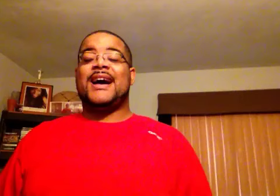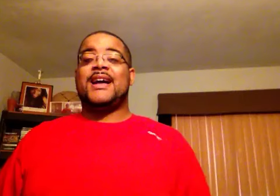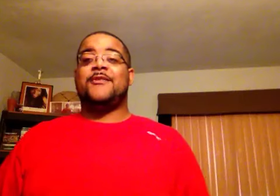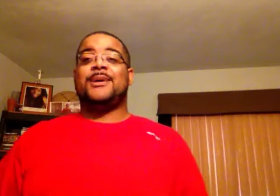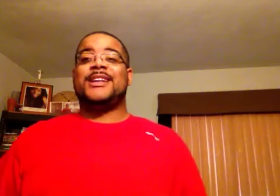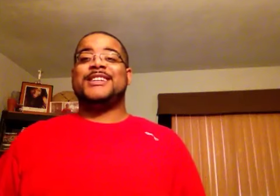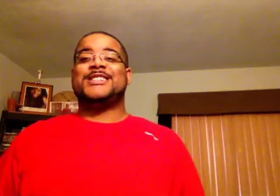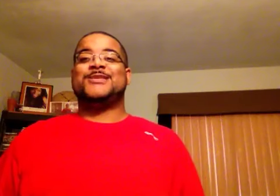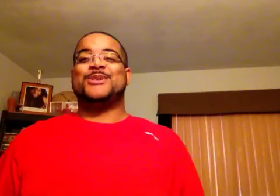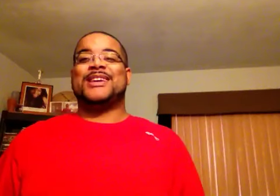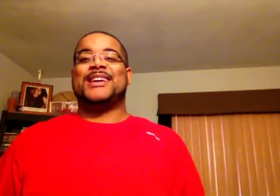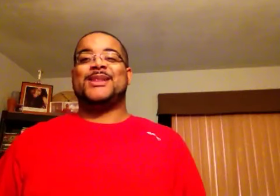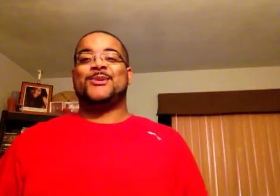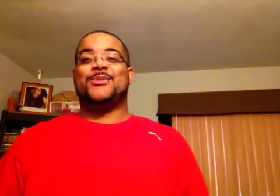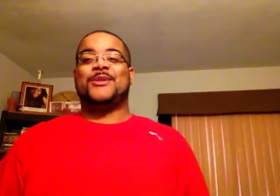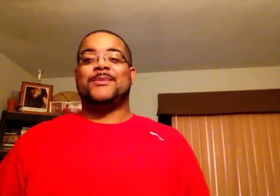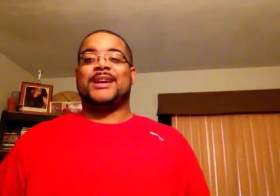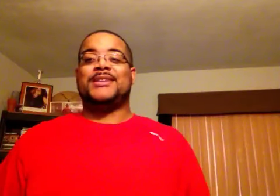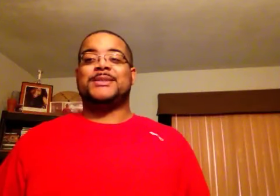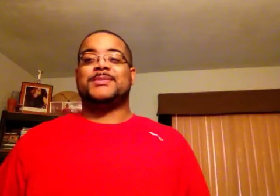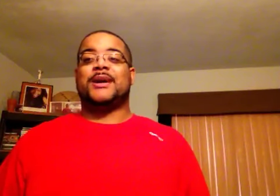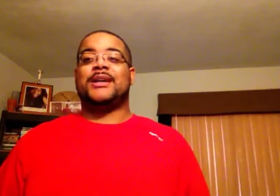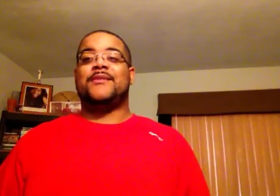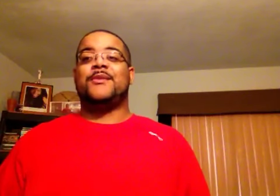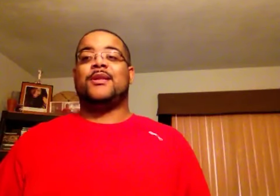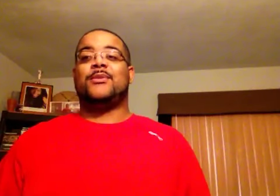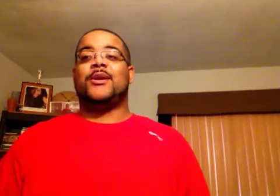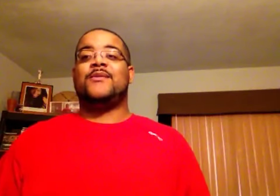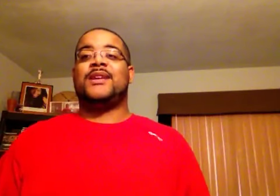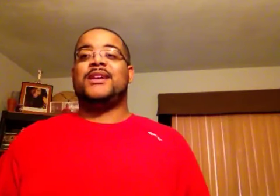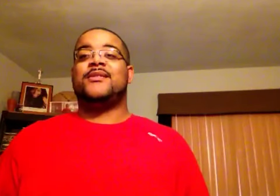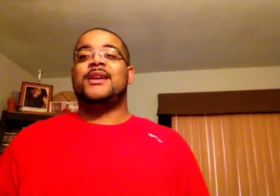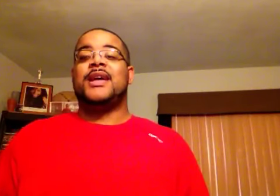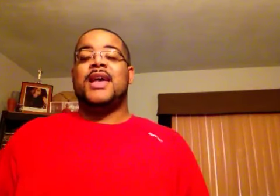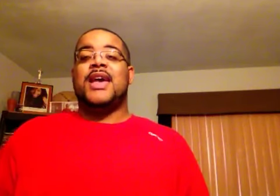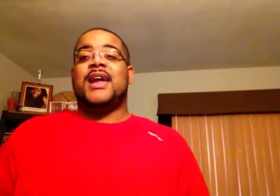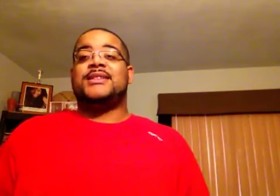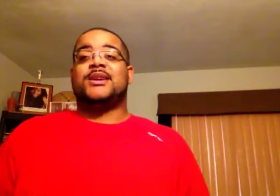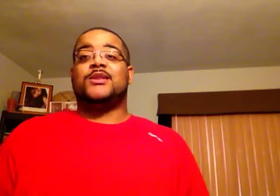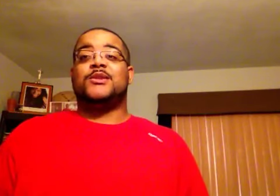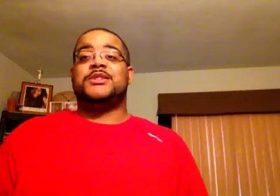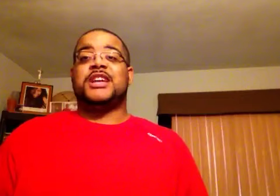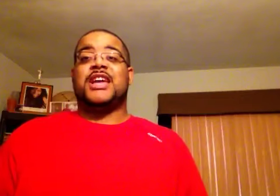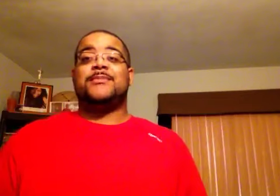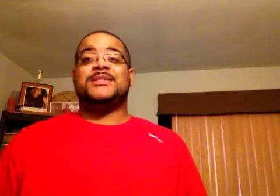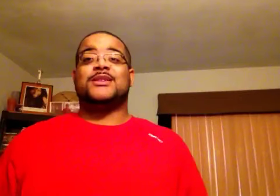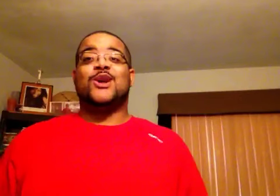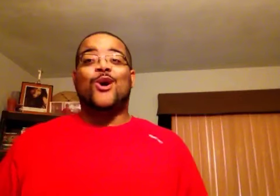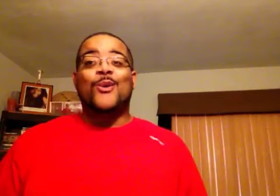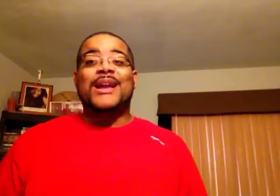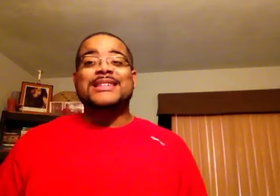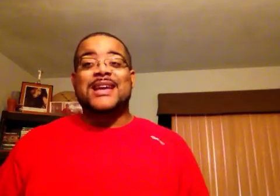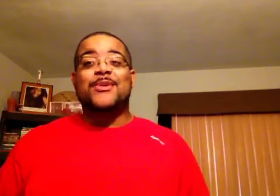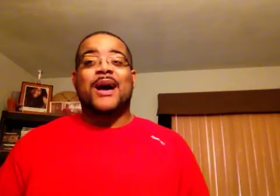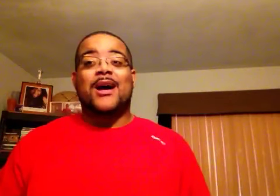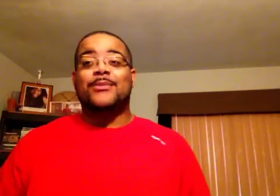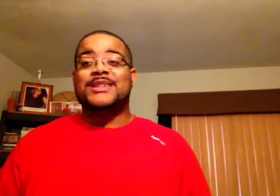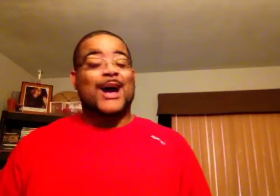Hi everybody, this is your boy Kenneth, we're reporting from the K2X spot, giving you all a brand new video and it's on Luke James' long-awaited debut album titled